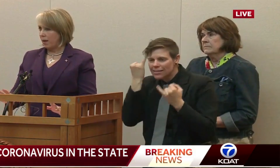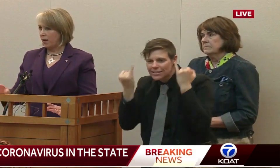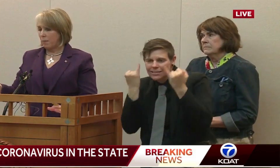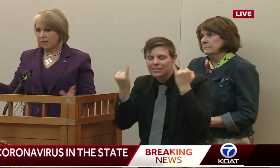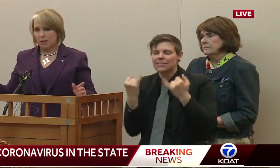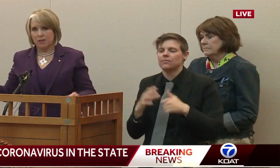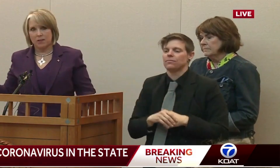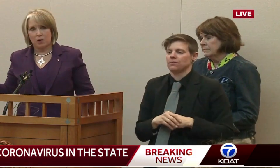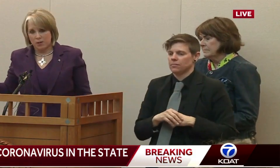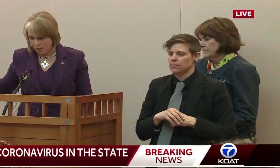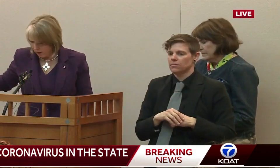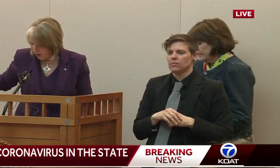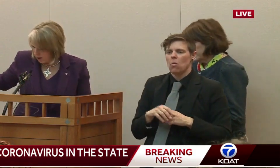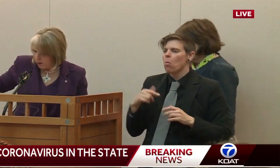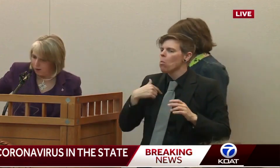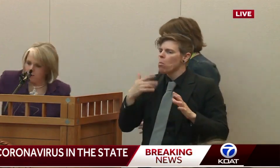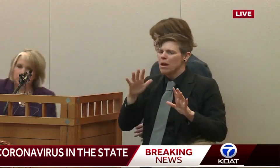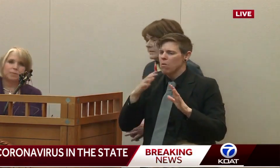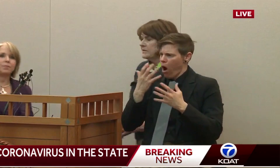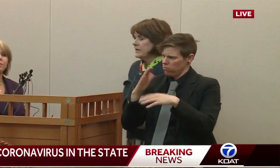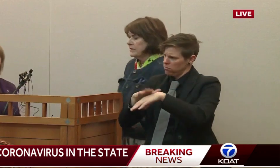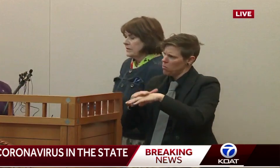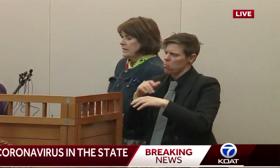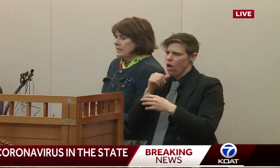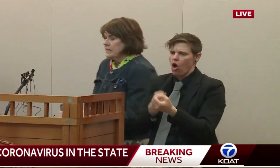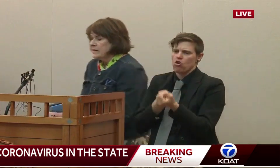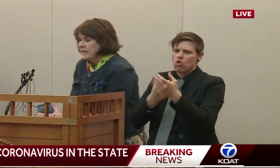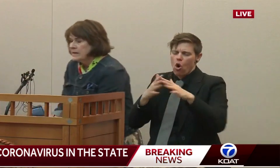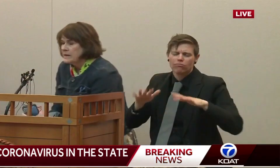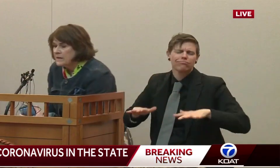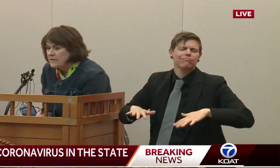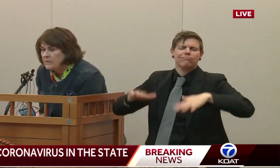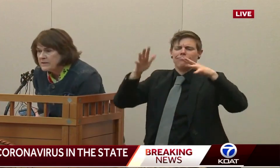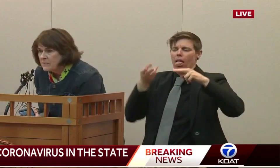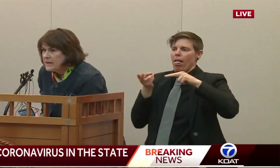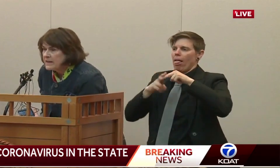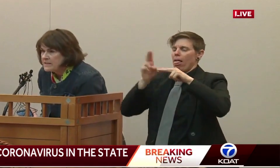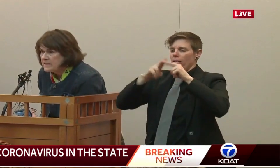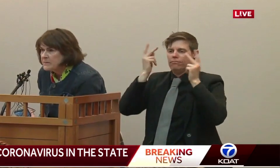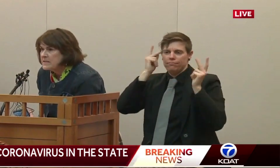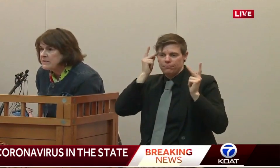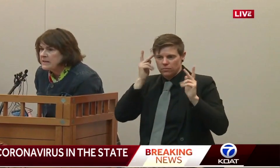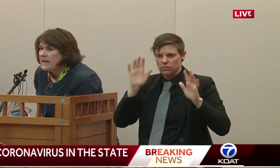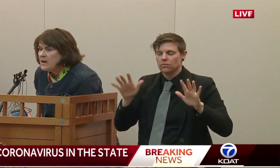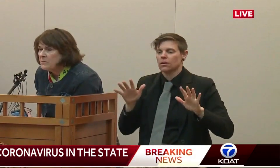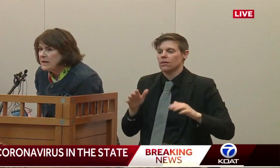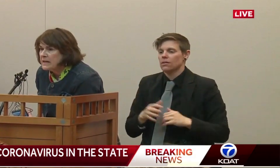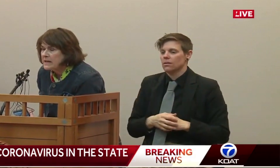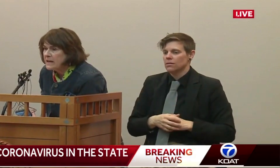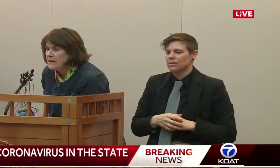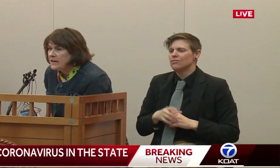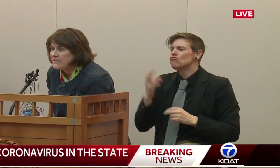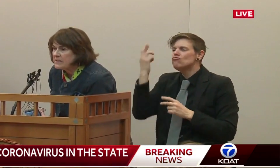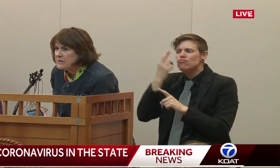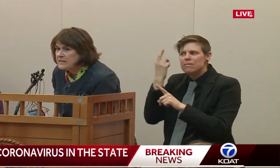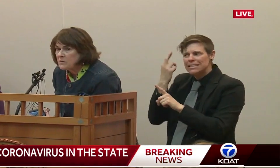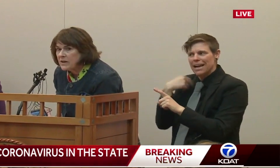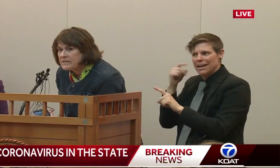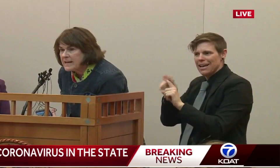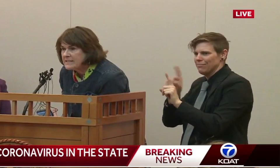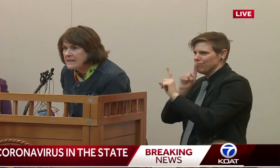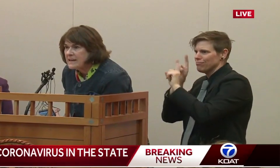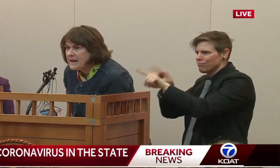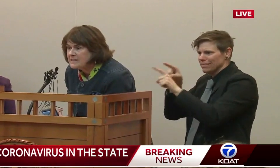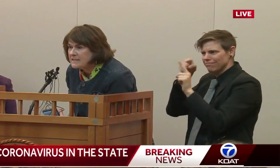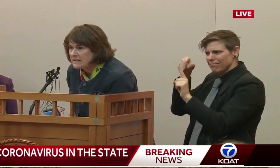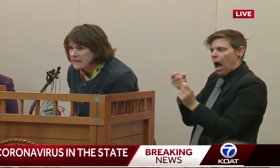by any New Mexicans. Secretary Kunkel. Thank you, Governor. The reason we can't say specifically how many are left is because